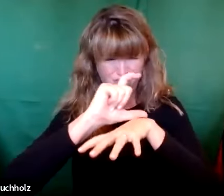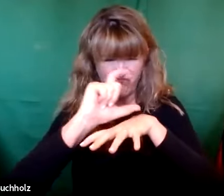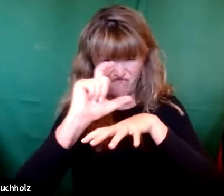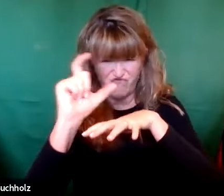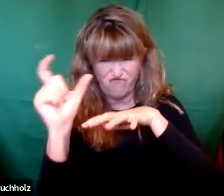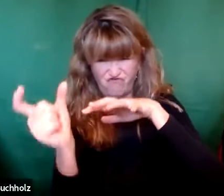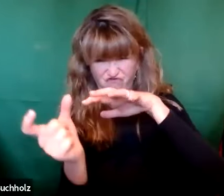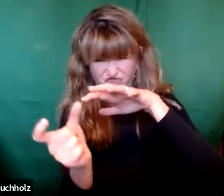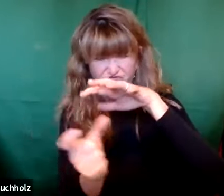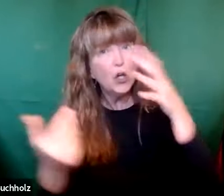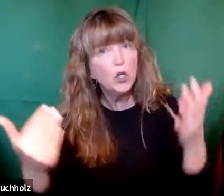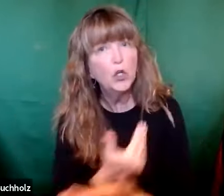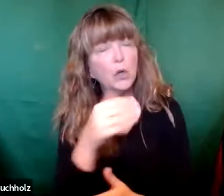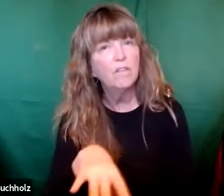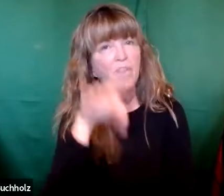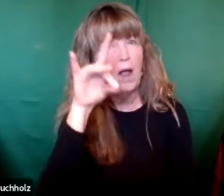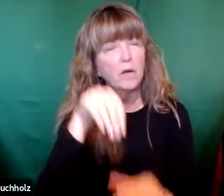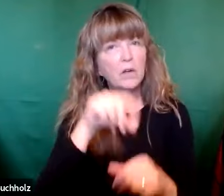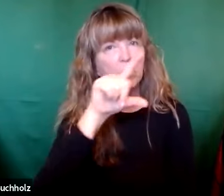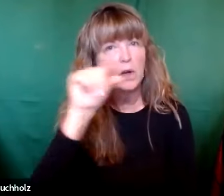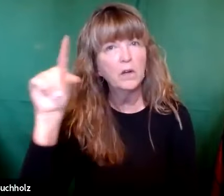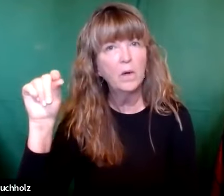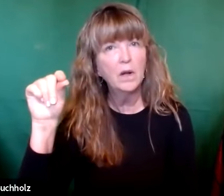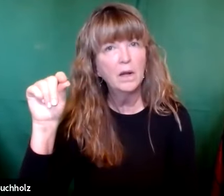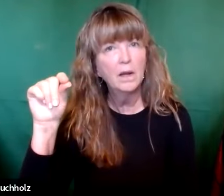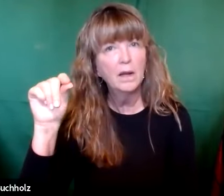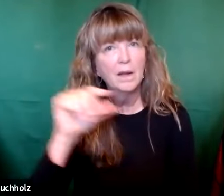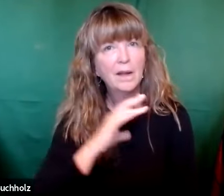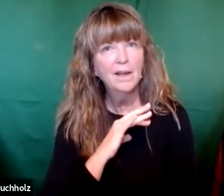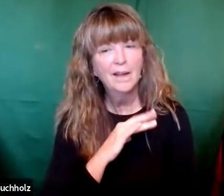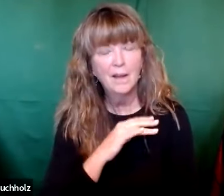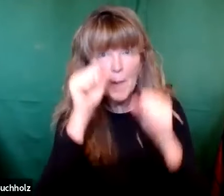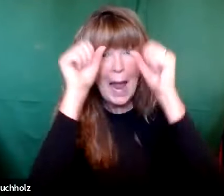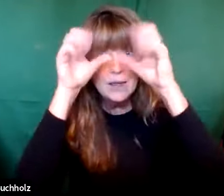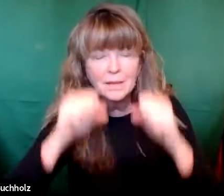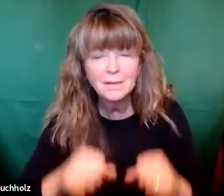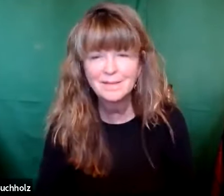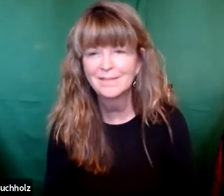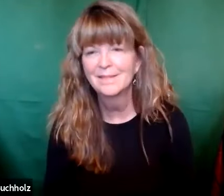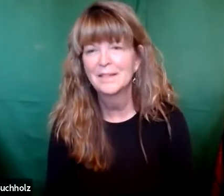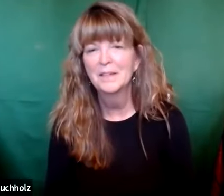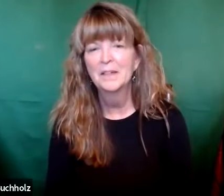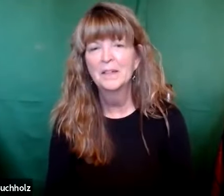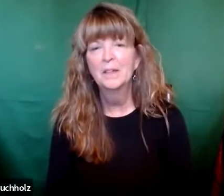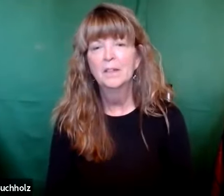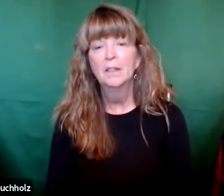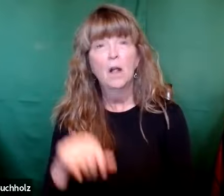This velvet spider has thick hairs on it. And it was just discovered in 2020.